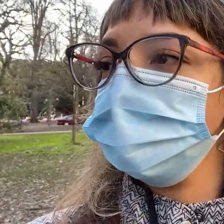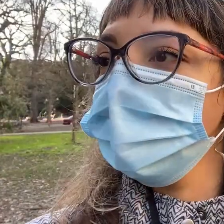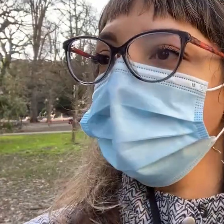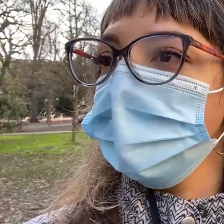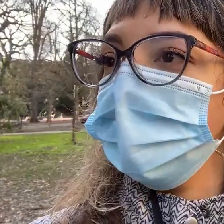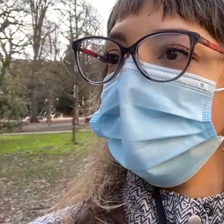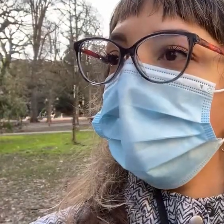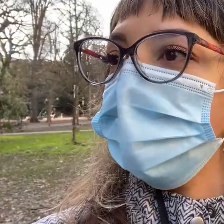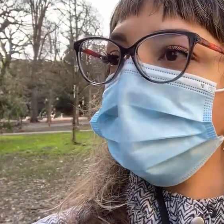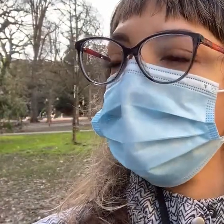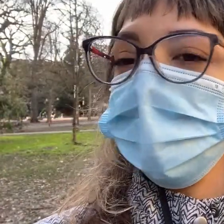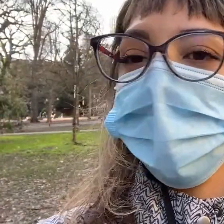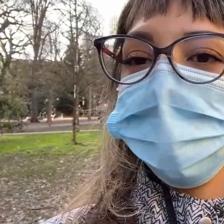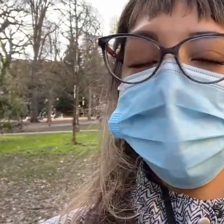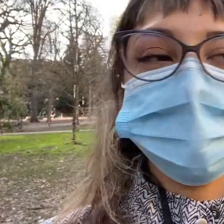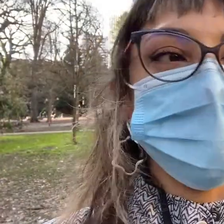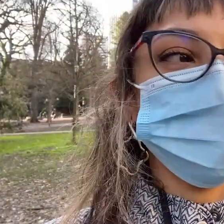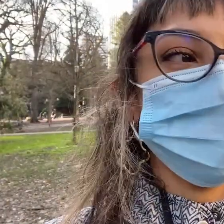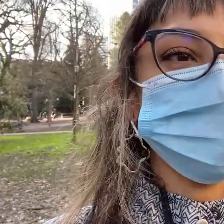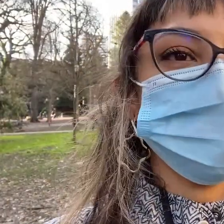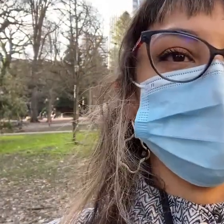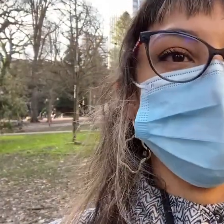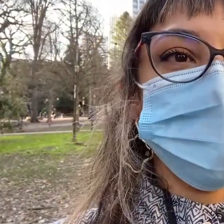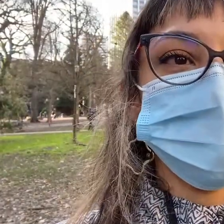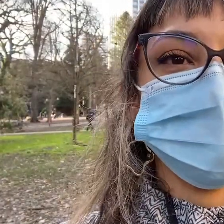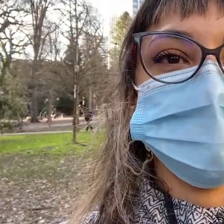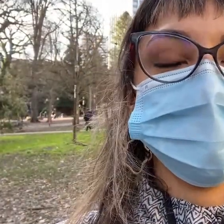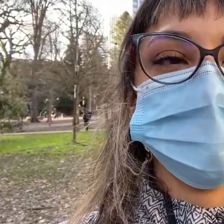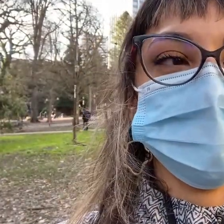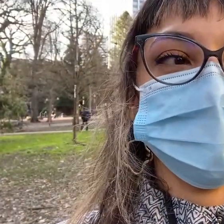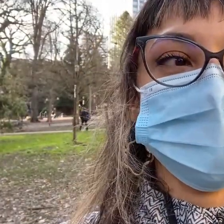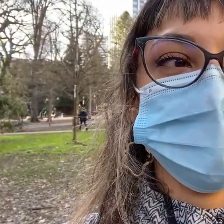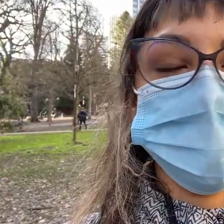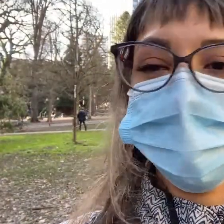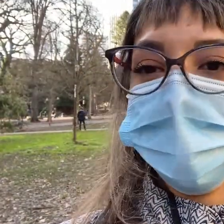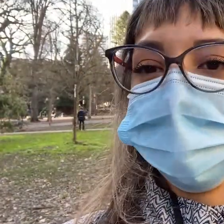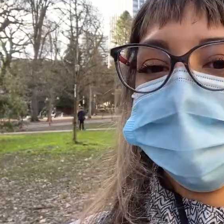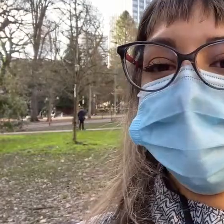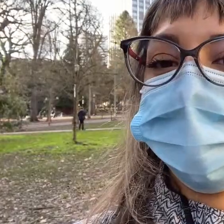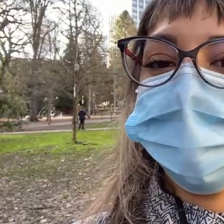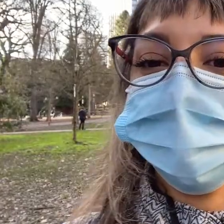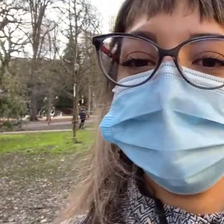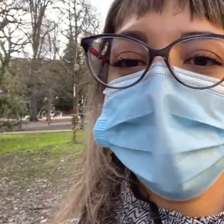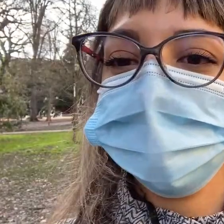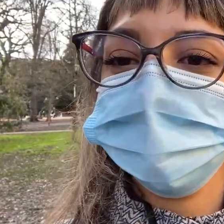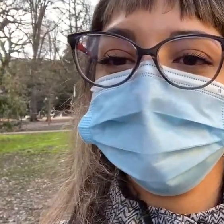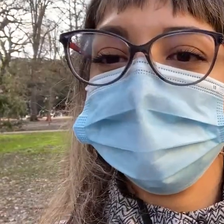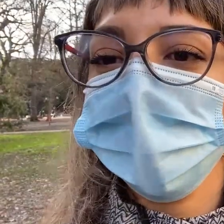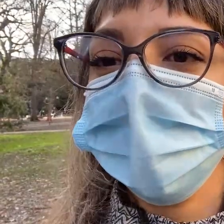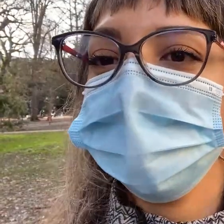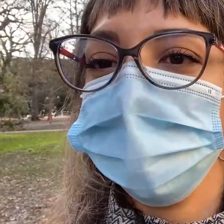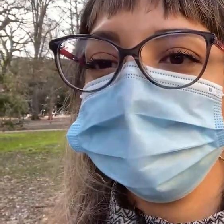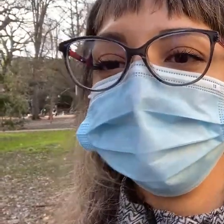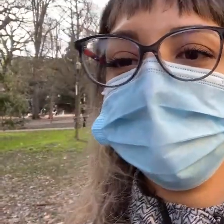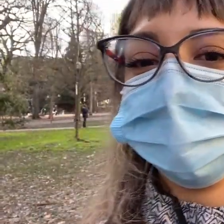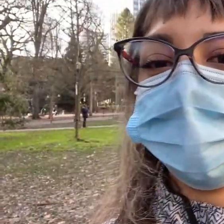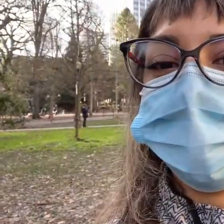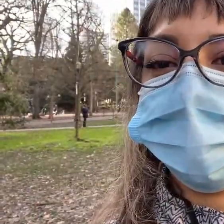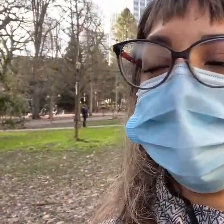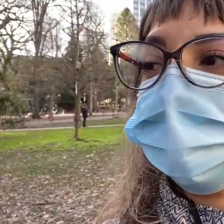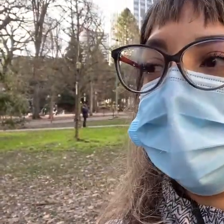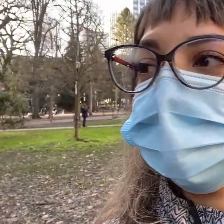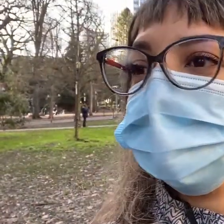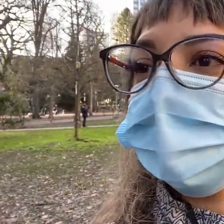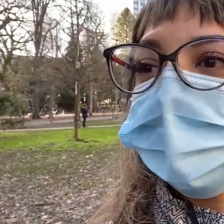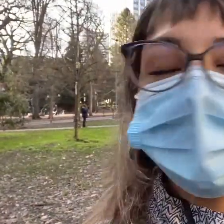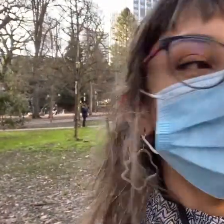filters um i went to ice um like a month and a half ago was gassed really bad and i was sick for